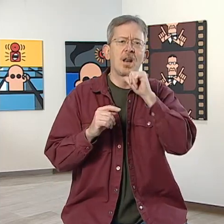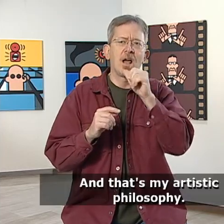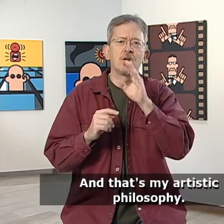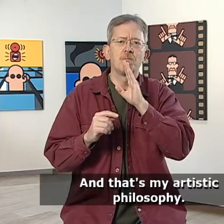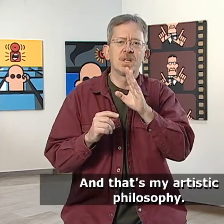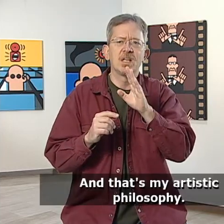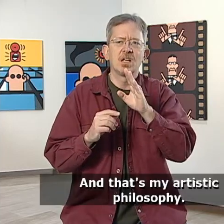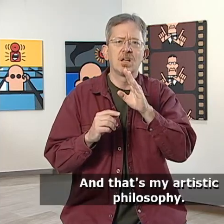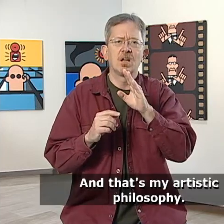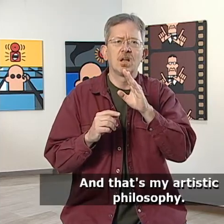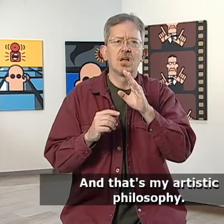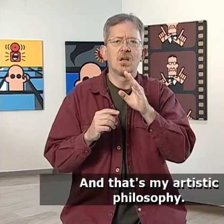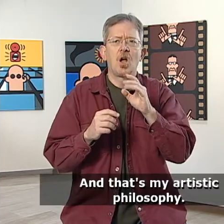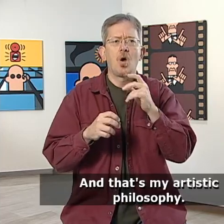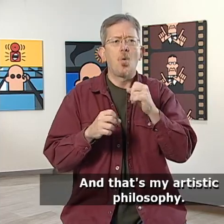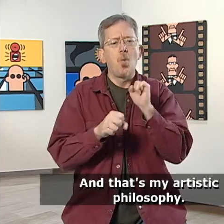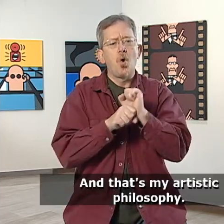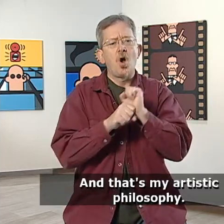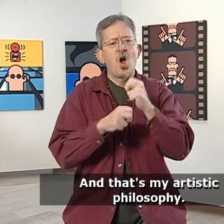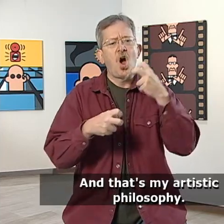And that's my artistic philosophy.